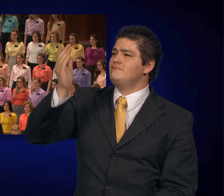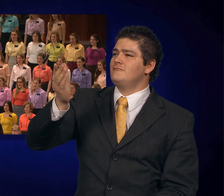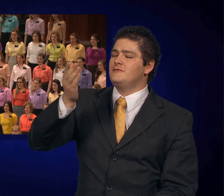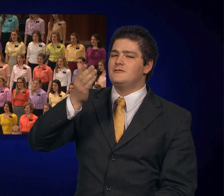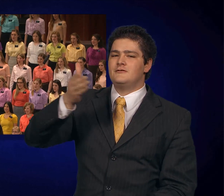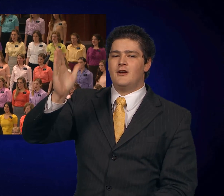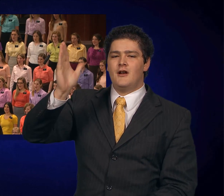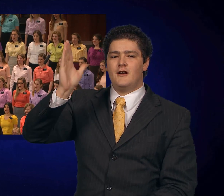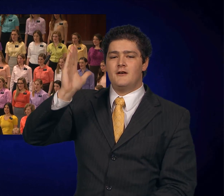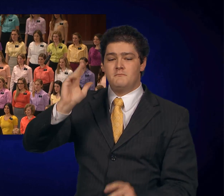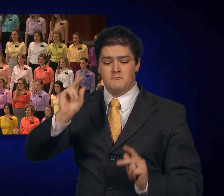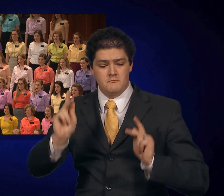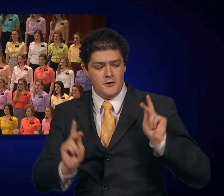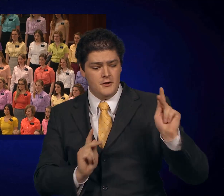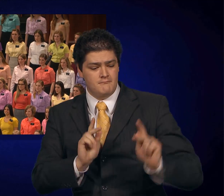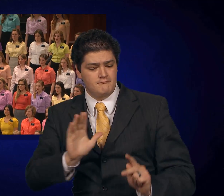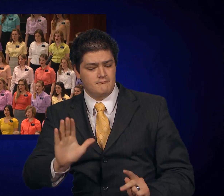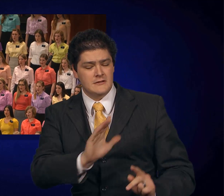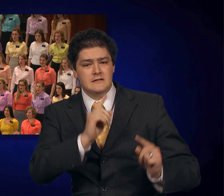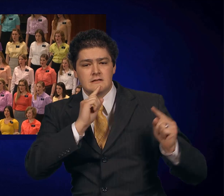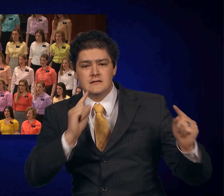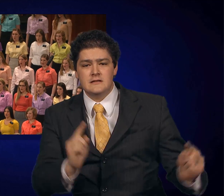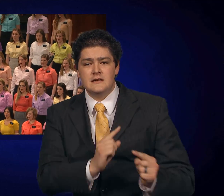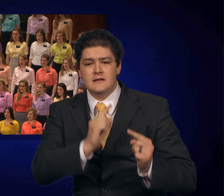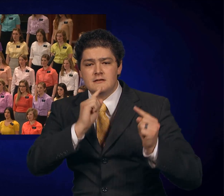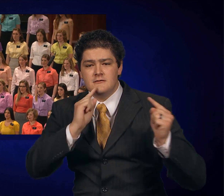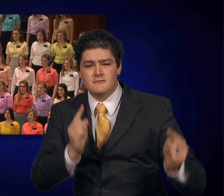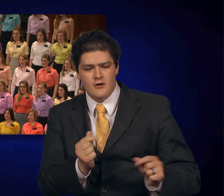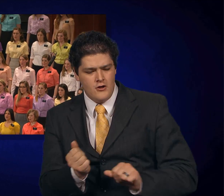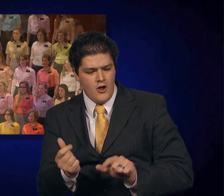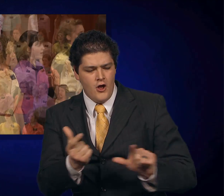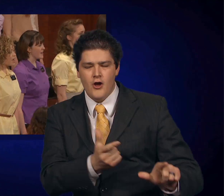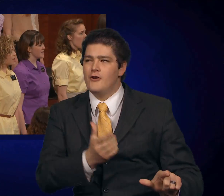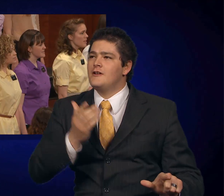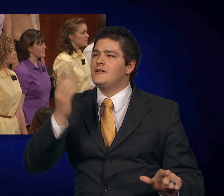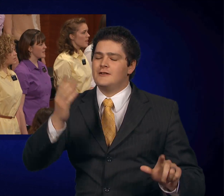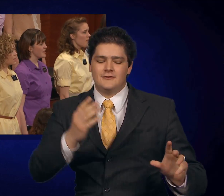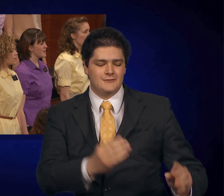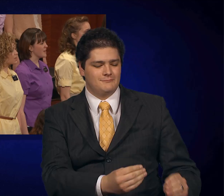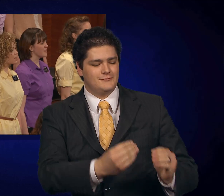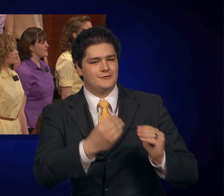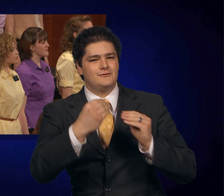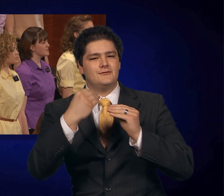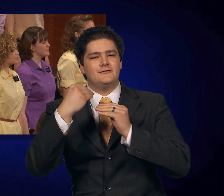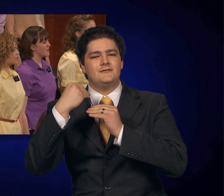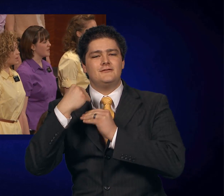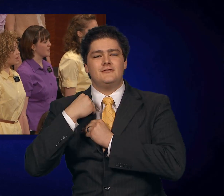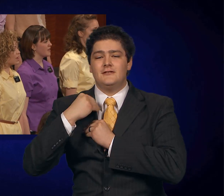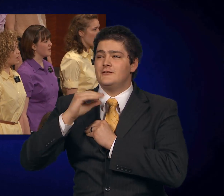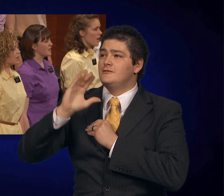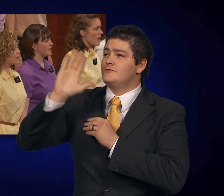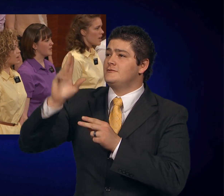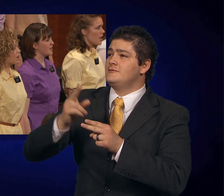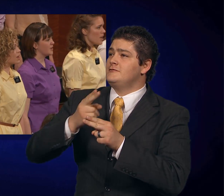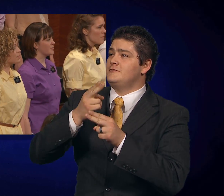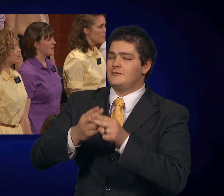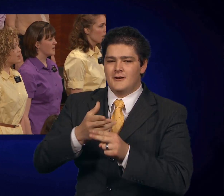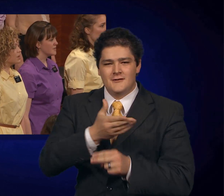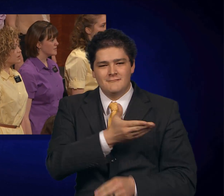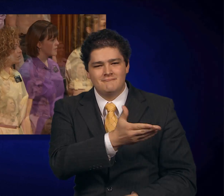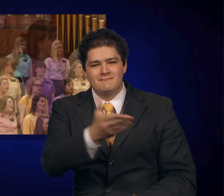tremendous blood, praise ye his name.